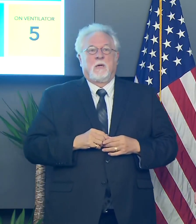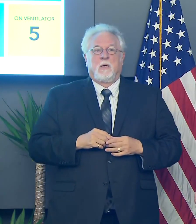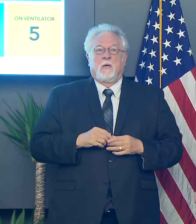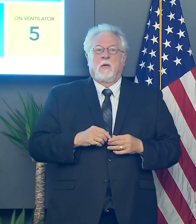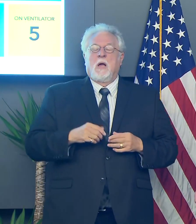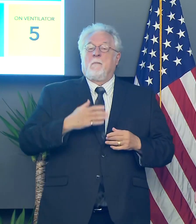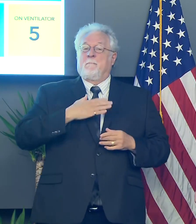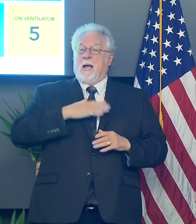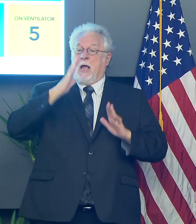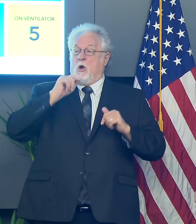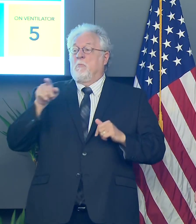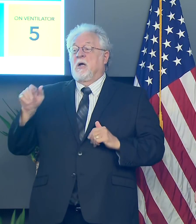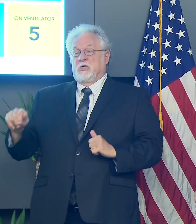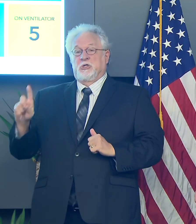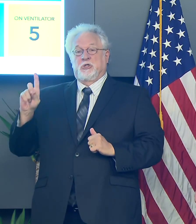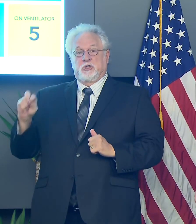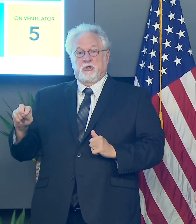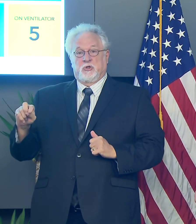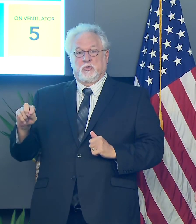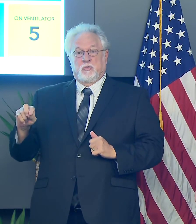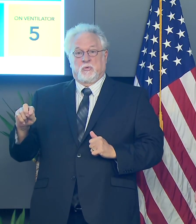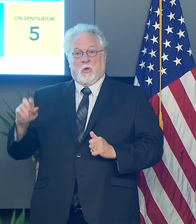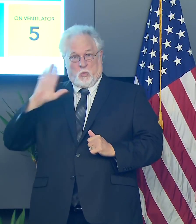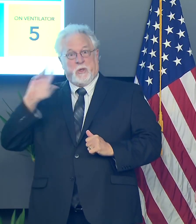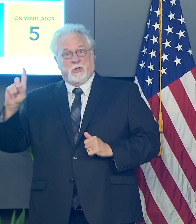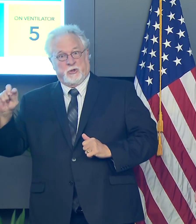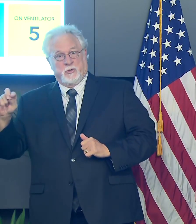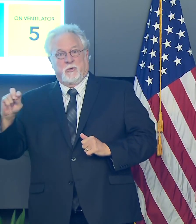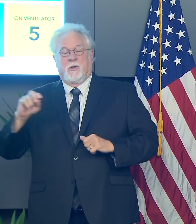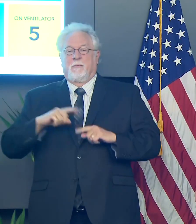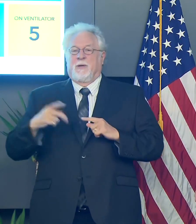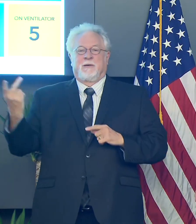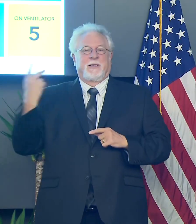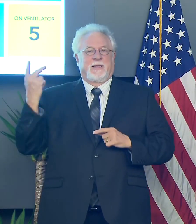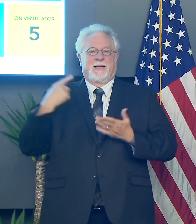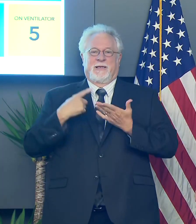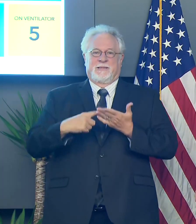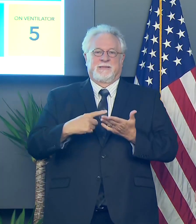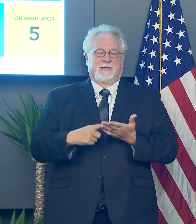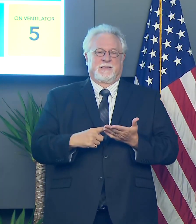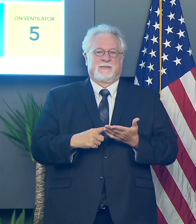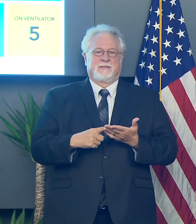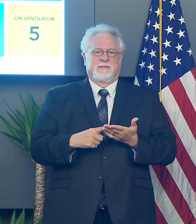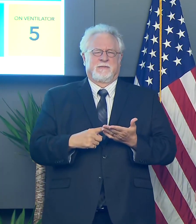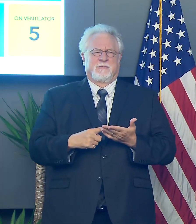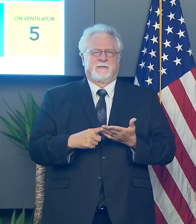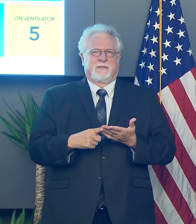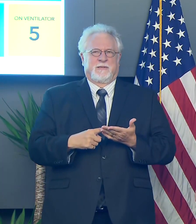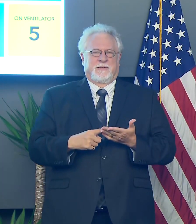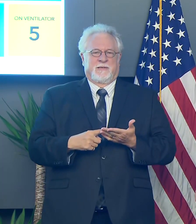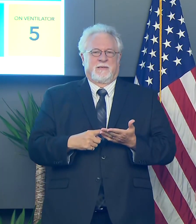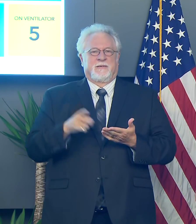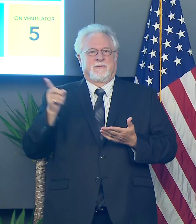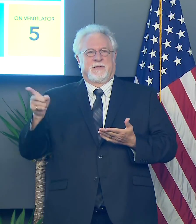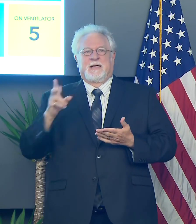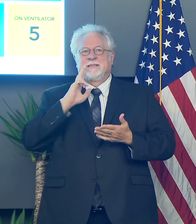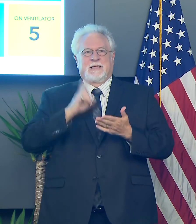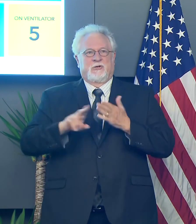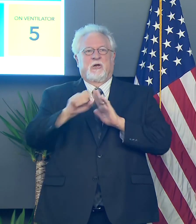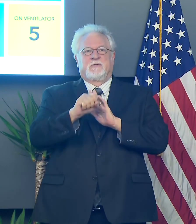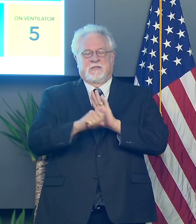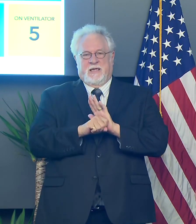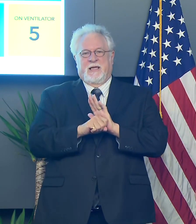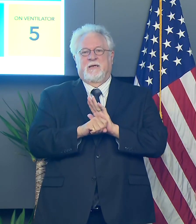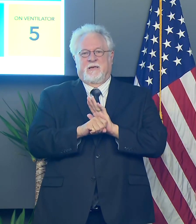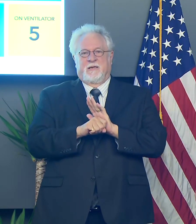it would be my hope that he could do that and would do that. Uh, but he and I had a discussion that he being, uh, Secretary of